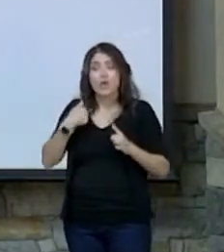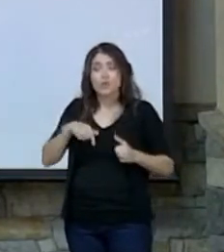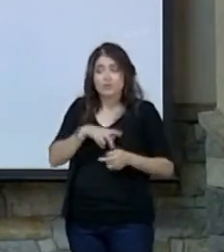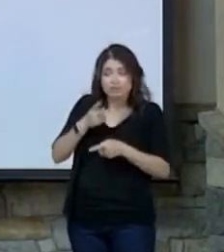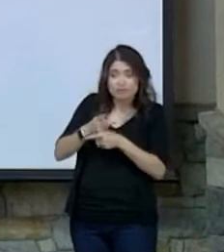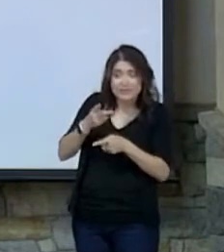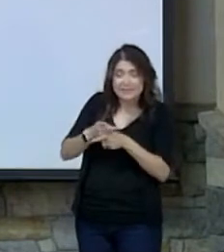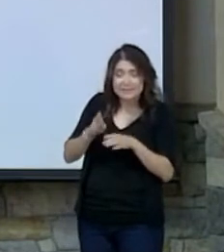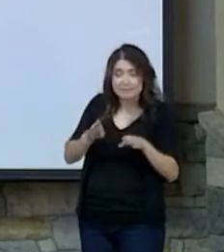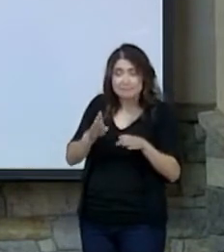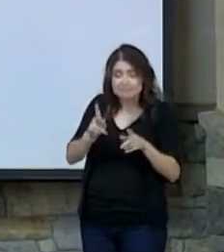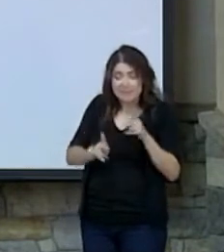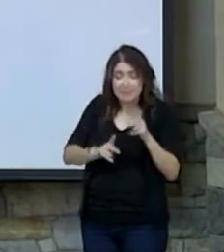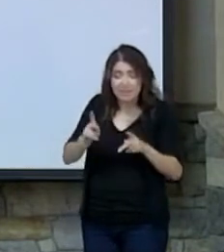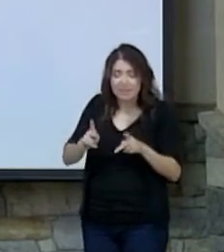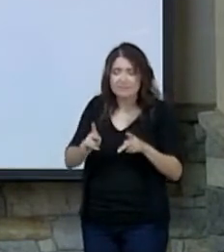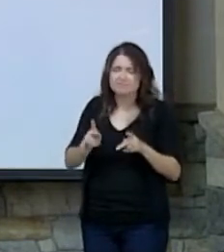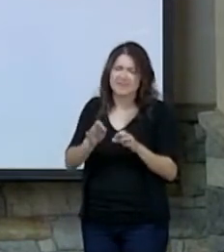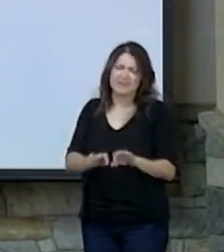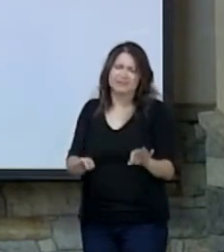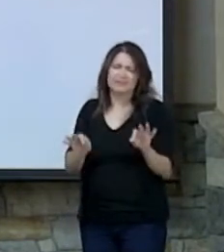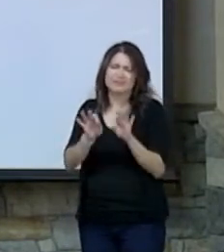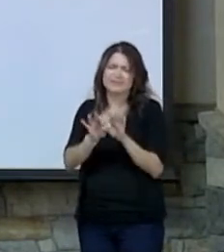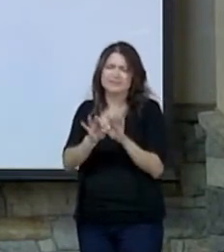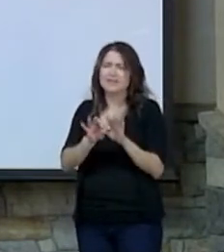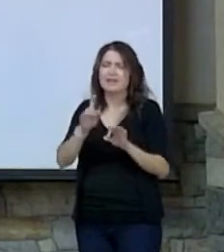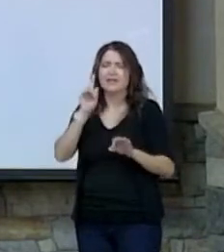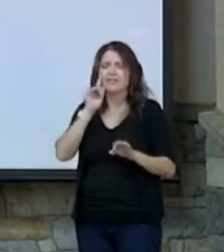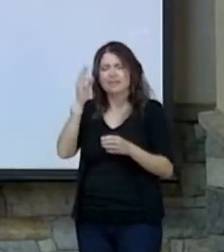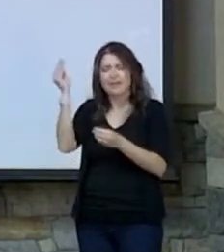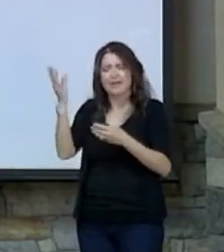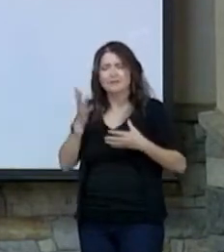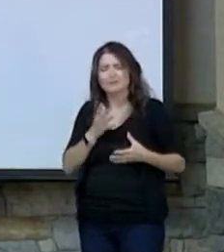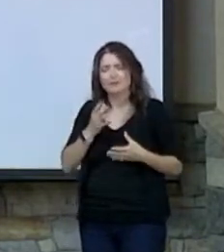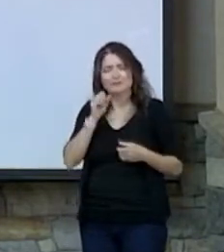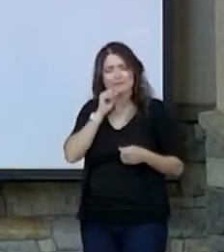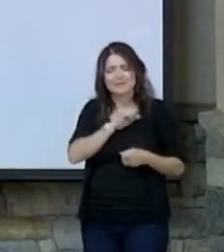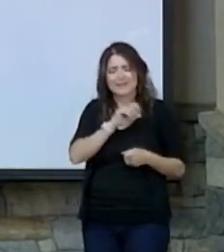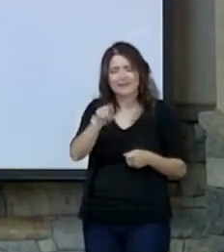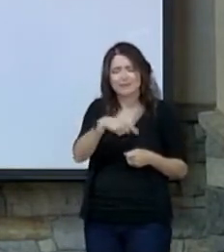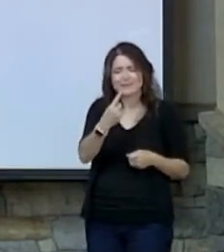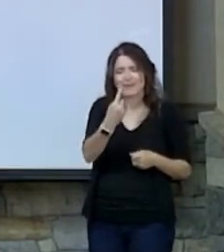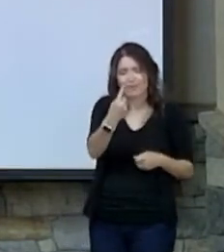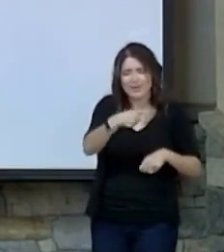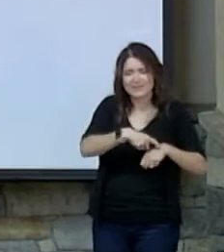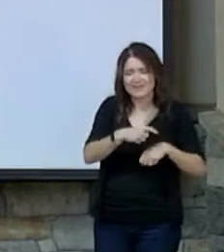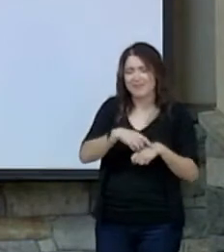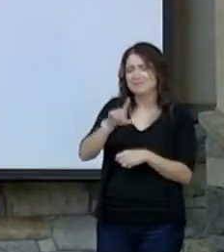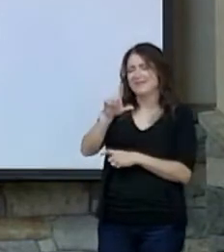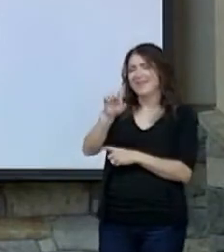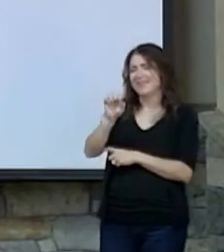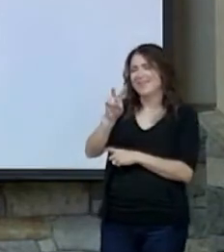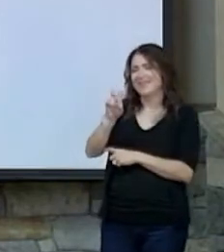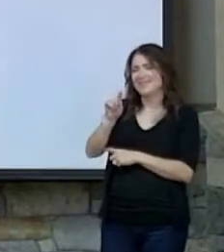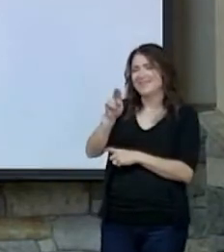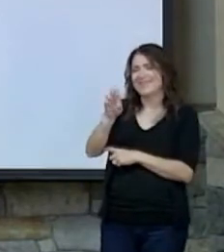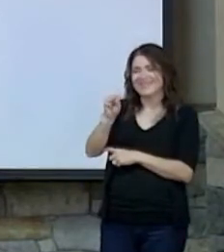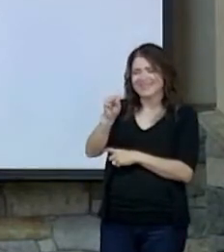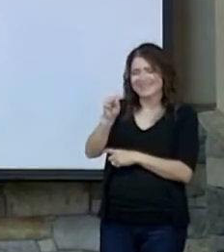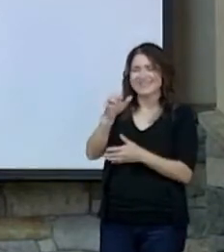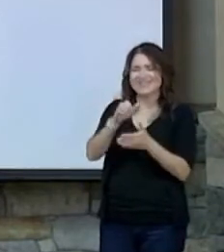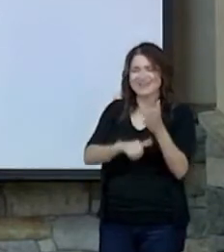people matters. I think it'd be good, and I told you, Sandy, I was going to say this once. Turn to Leviticus chapter 19,